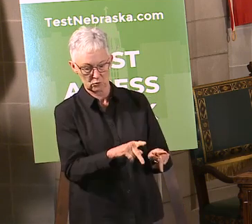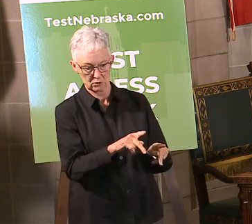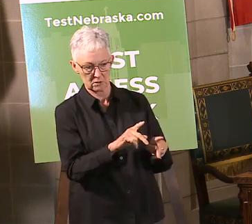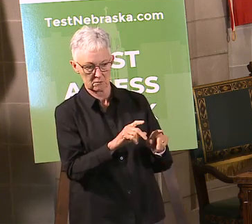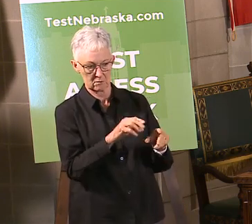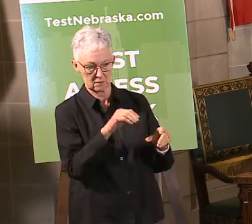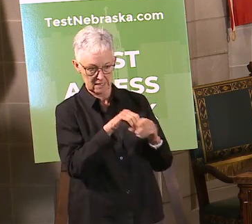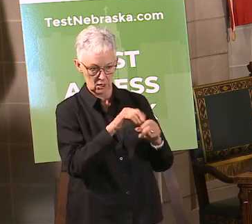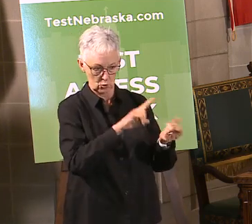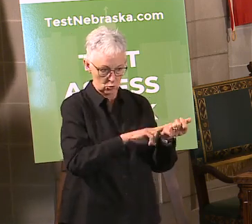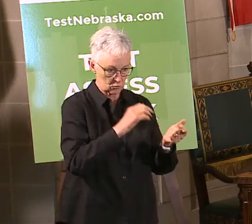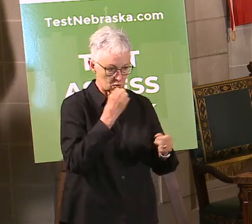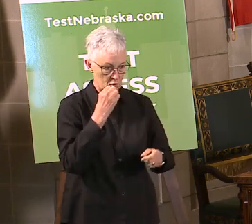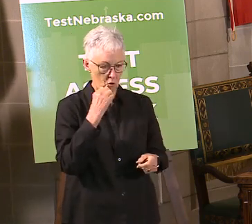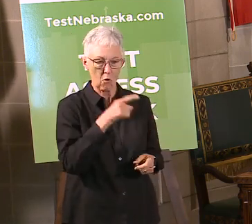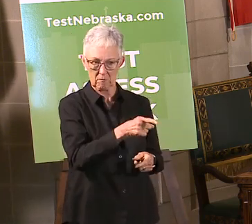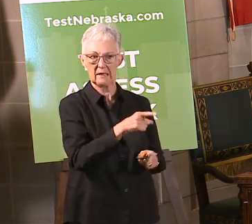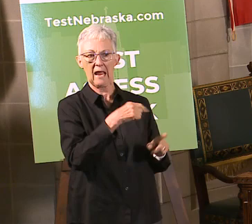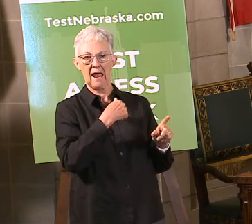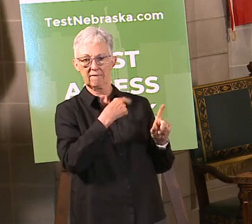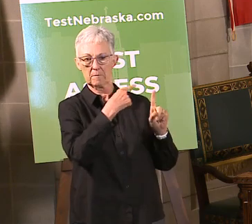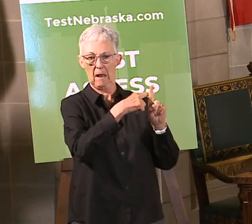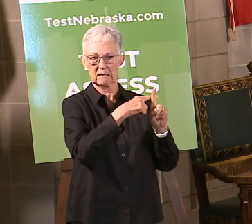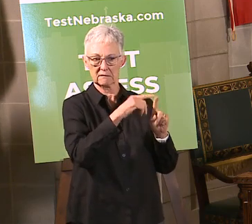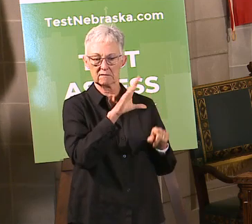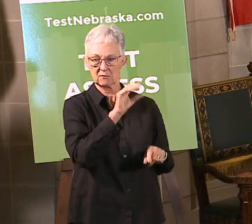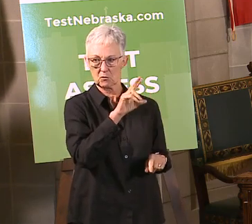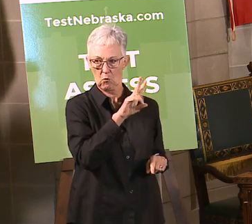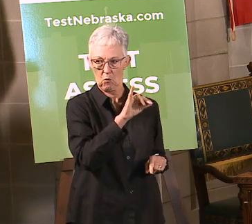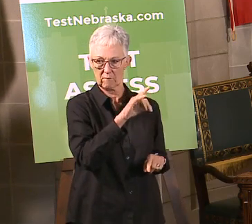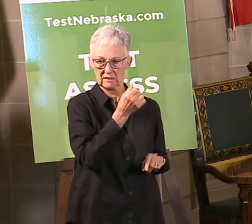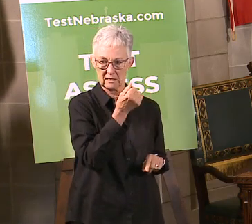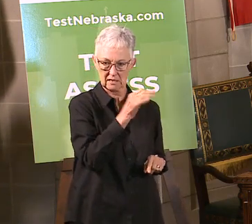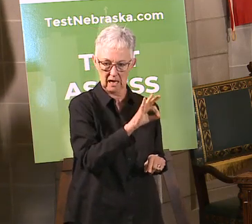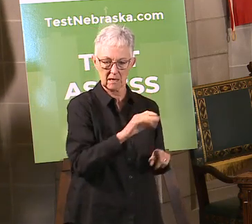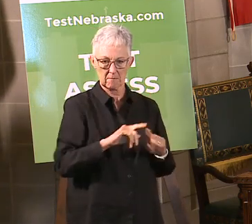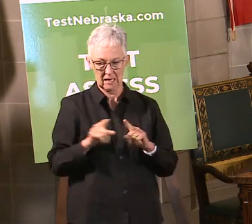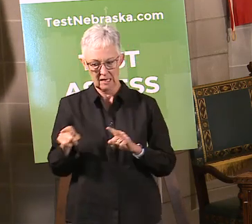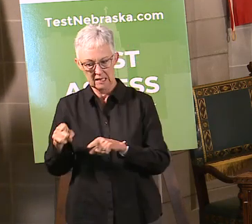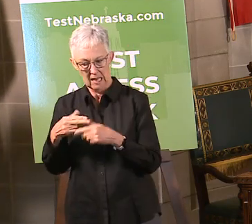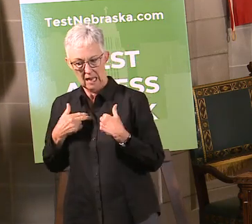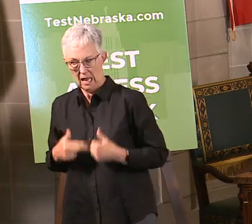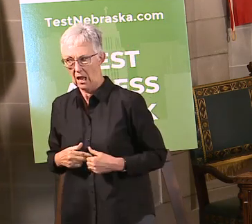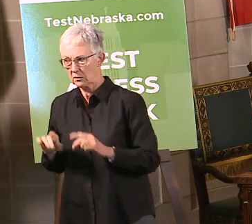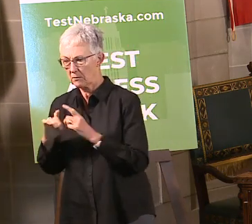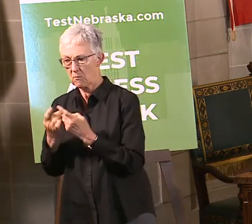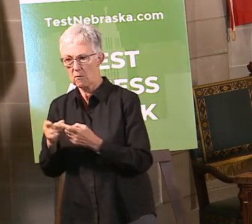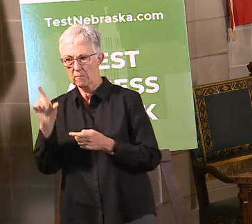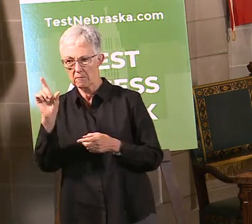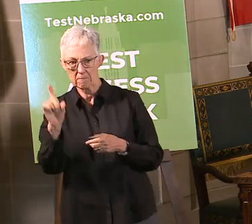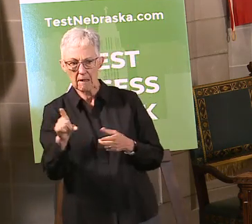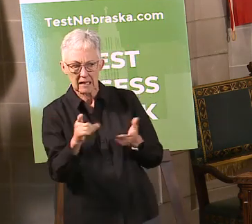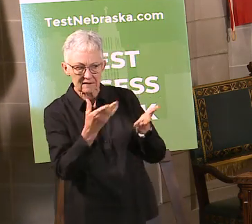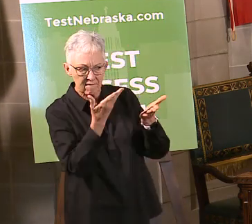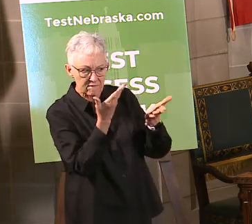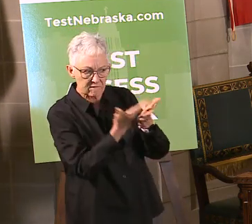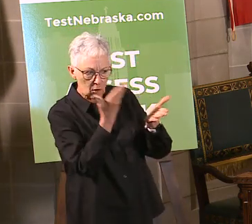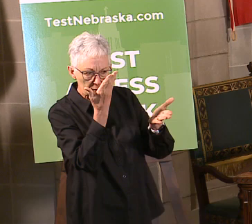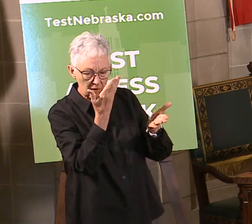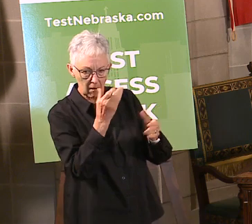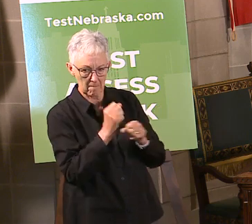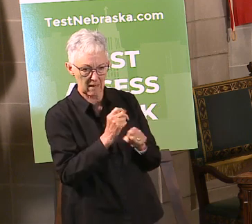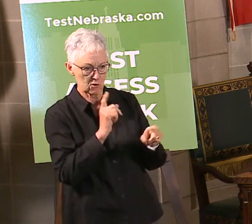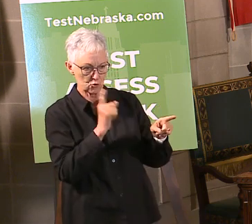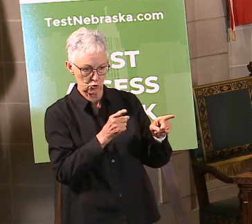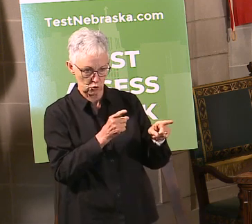and you're going to talk about if somebody working there has tested positive, you need to verify that with the employer again. The employer needs to